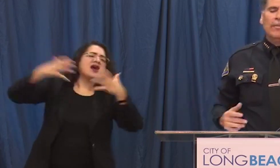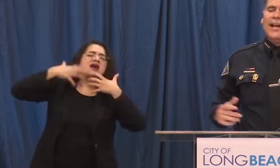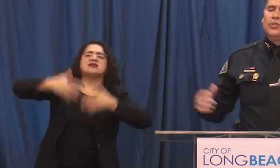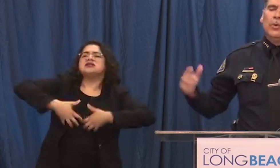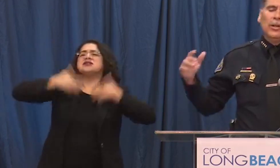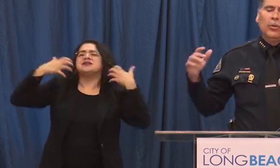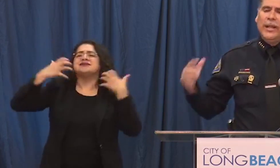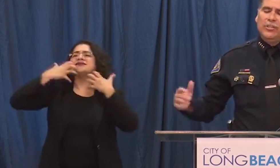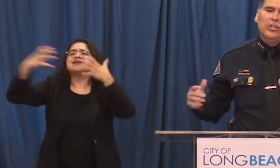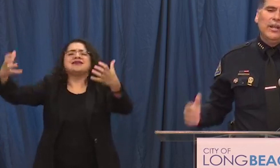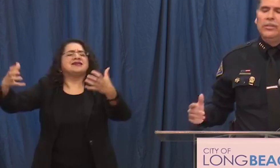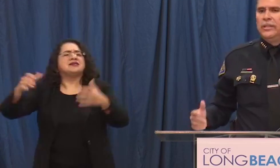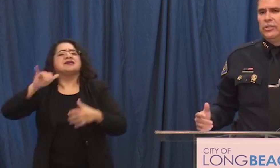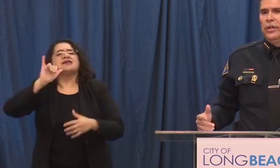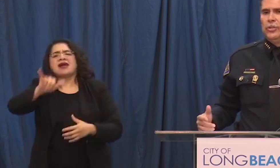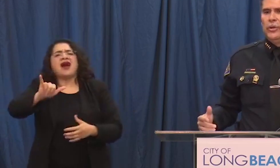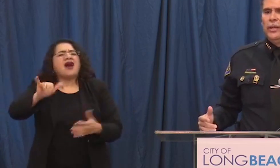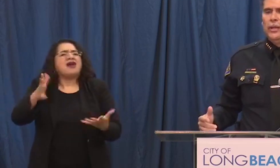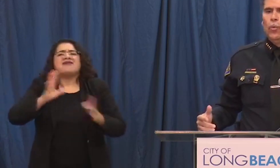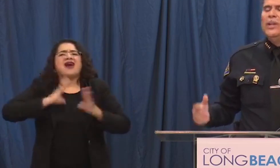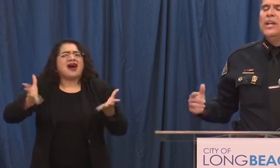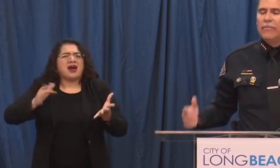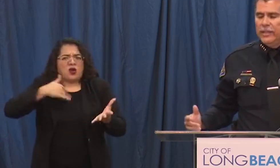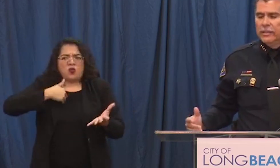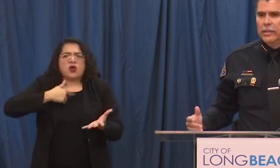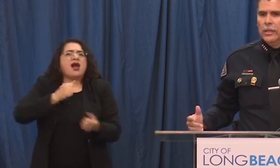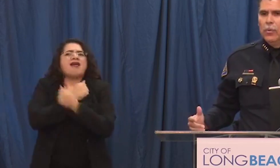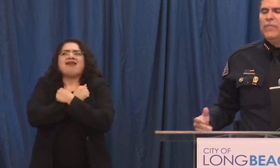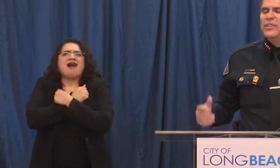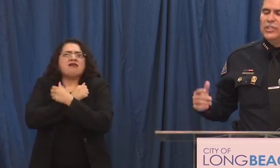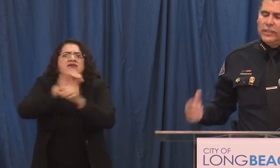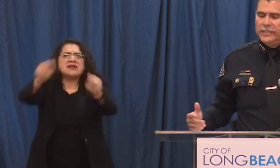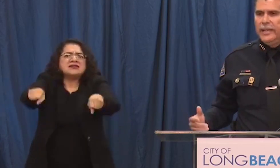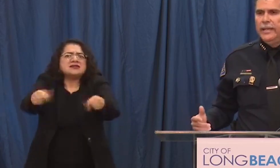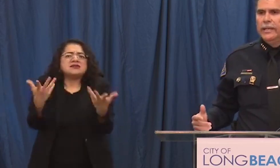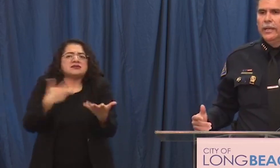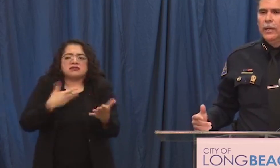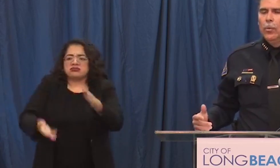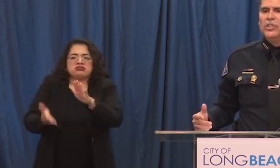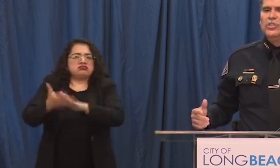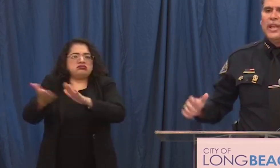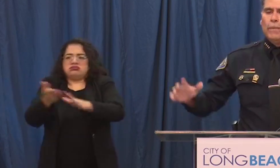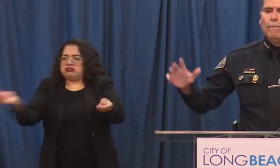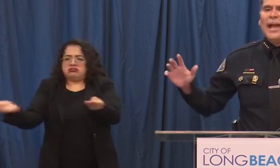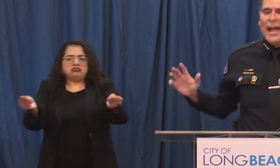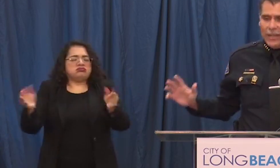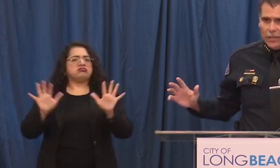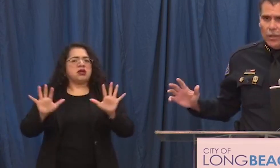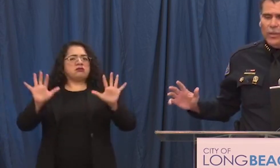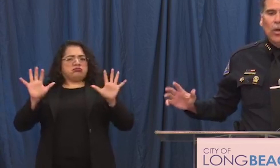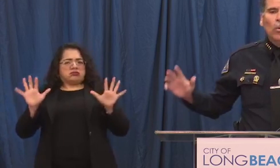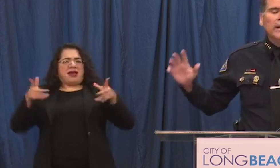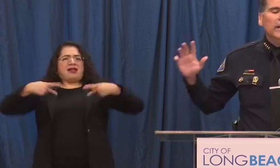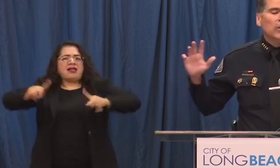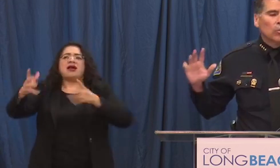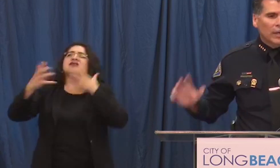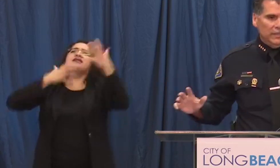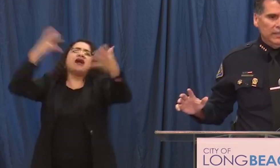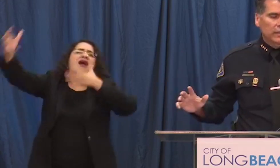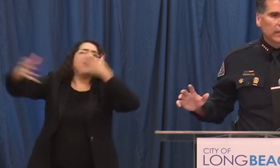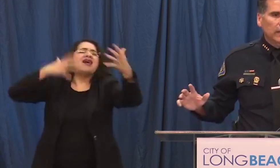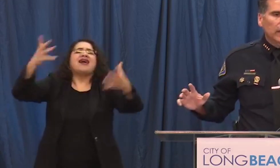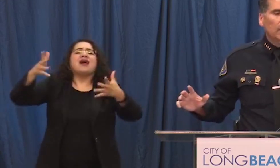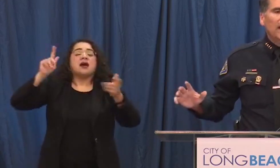that's what creates change in this country we love it we facilitate it we stay back we don't want to